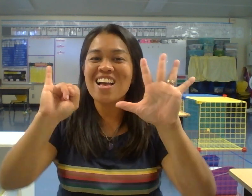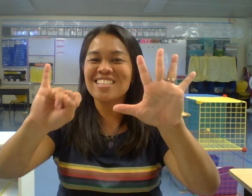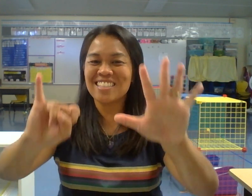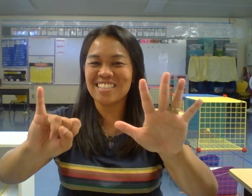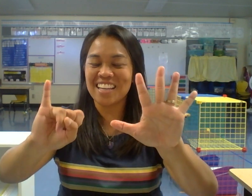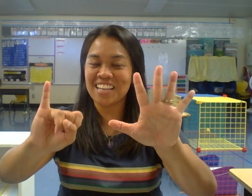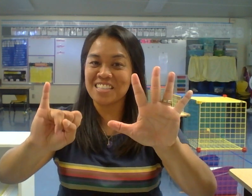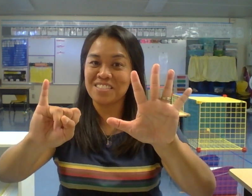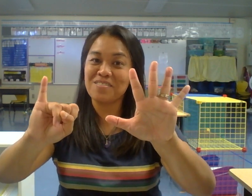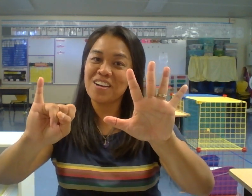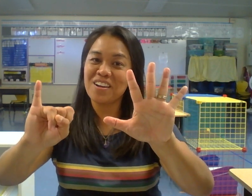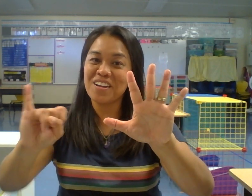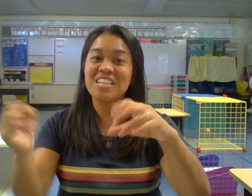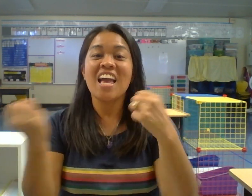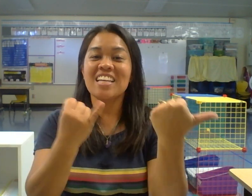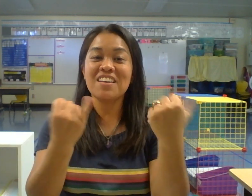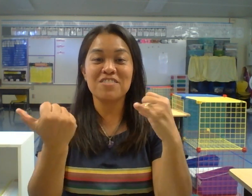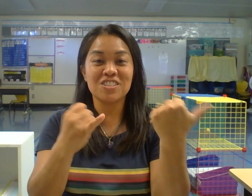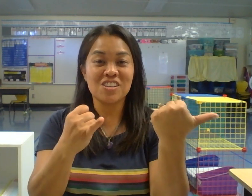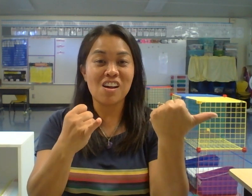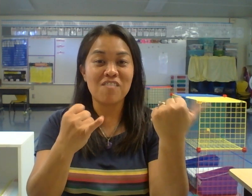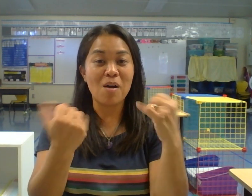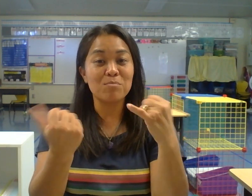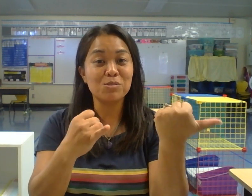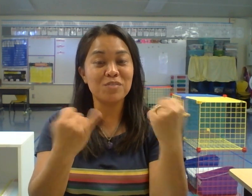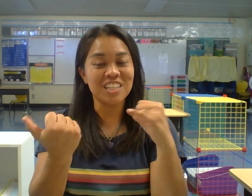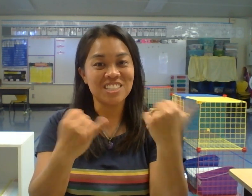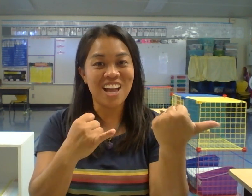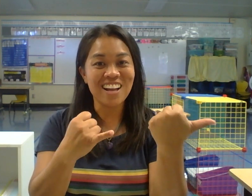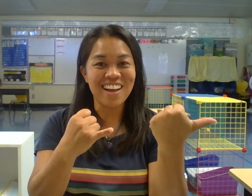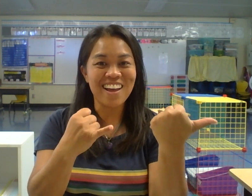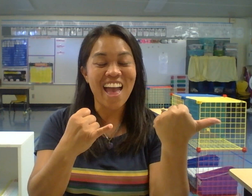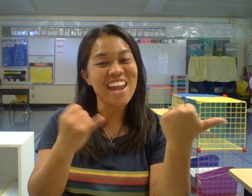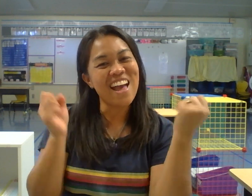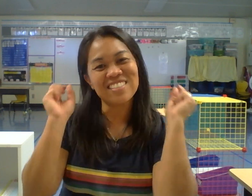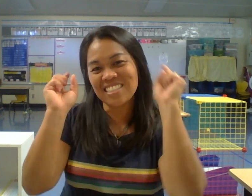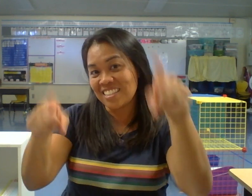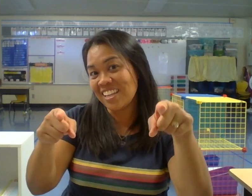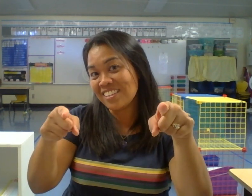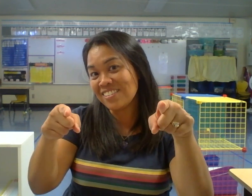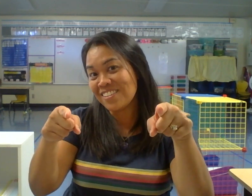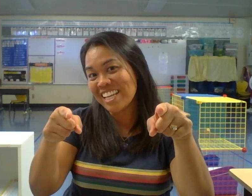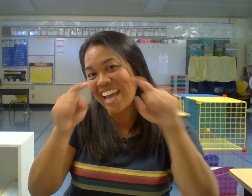Six words. Give yourself a moving truck. And I'll see you again.